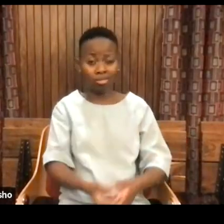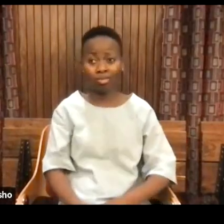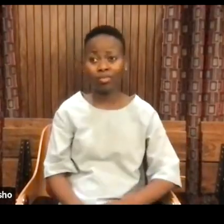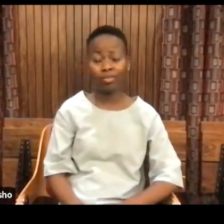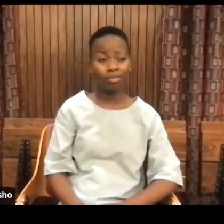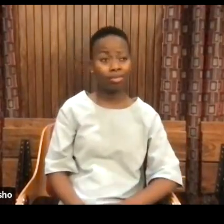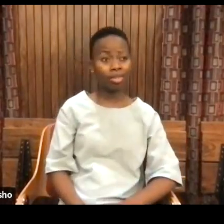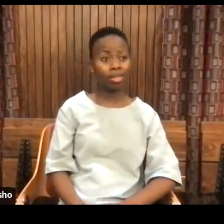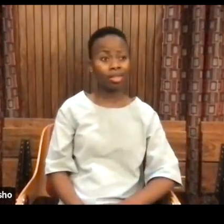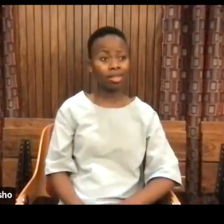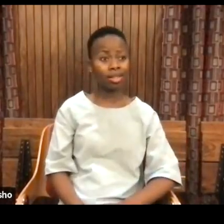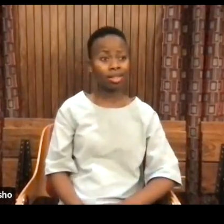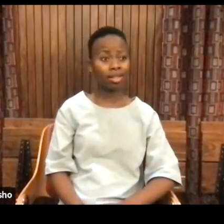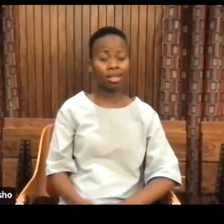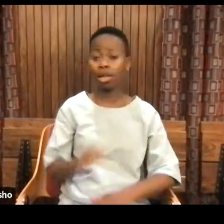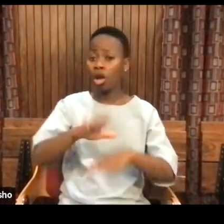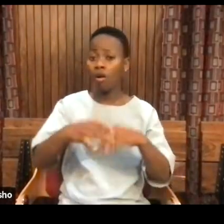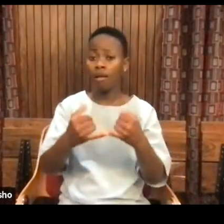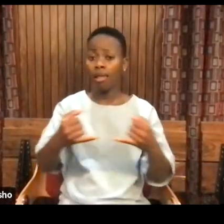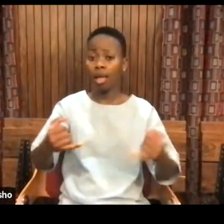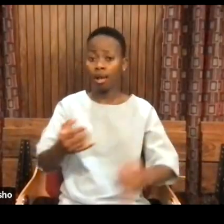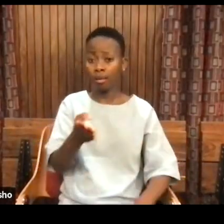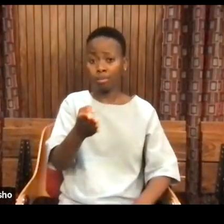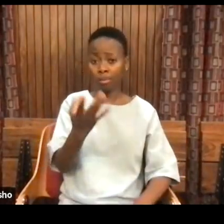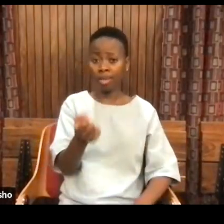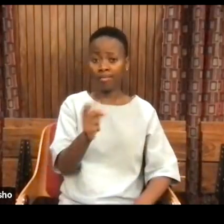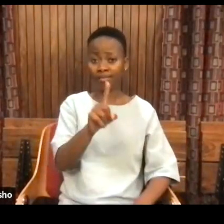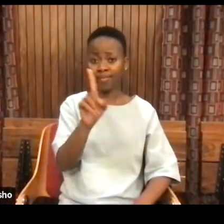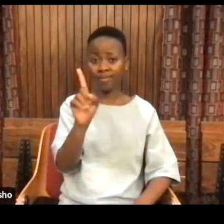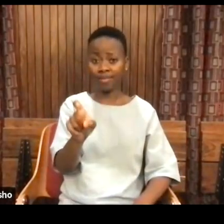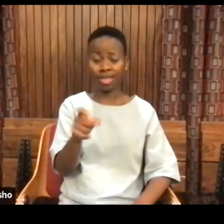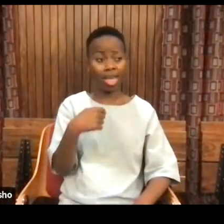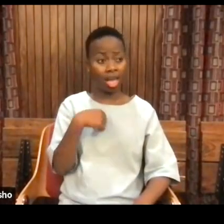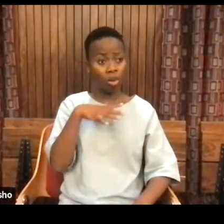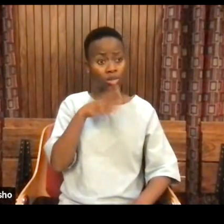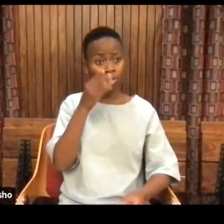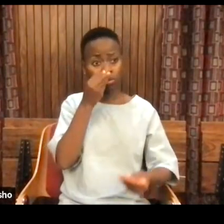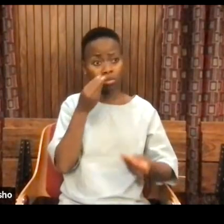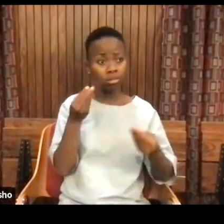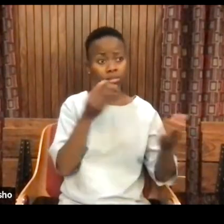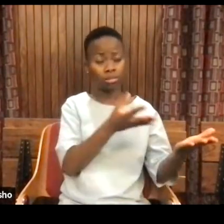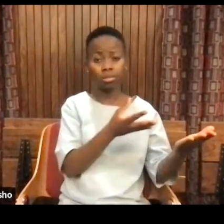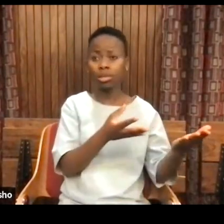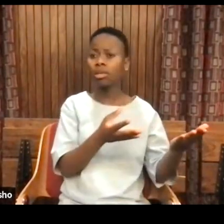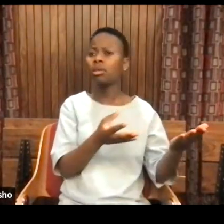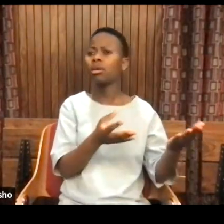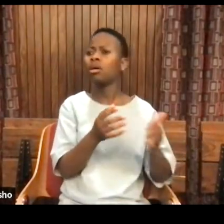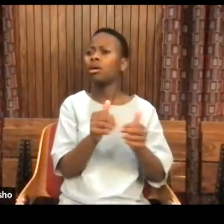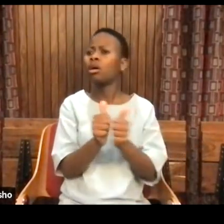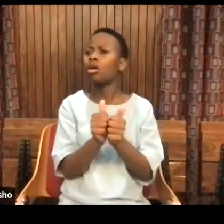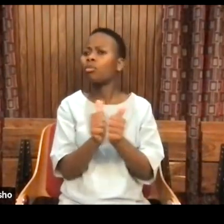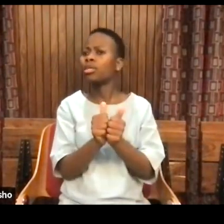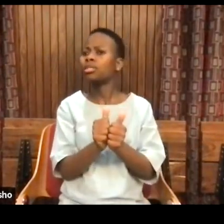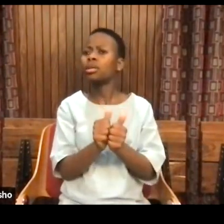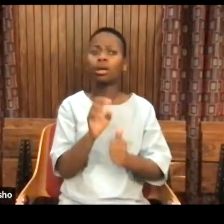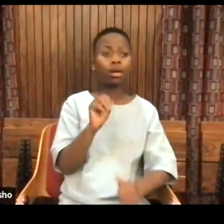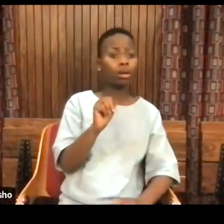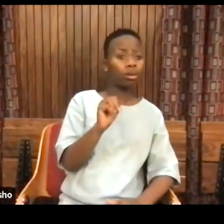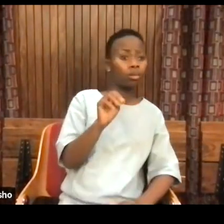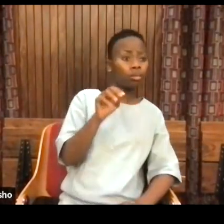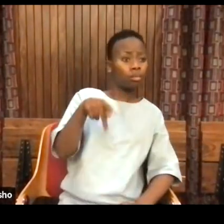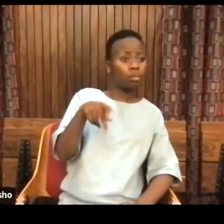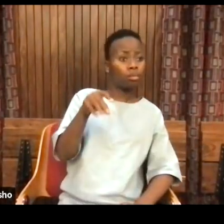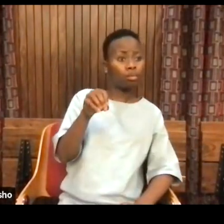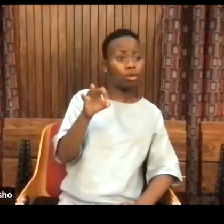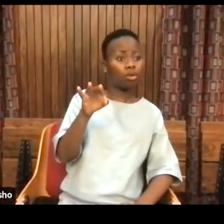Yeah, there's a question online, Prof, which I wish to... Comrade, you want to ignore me, or